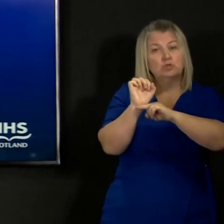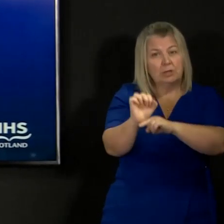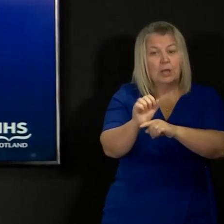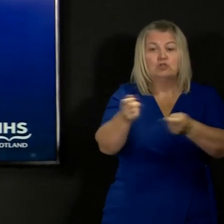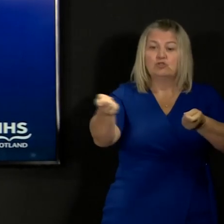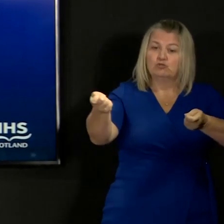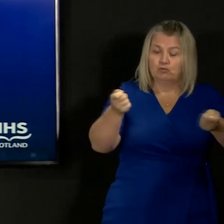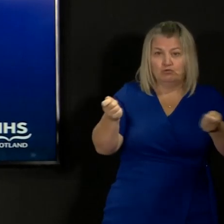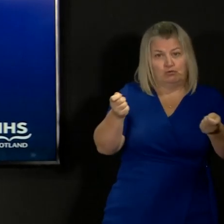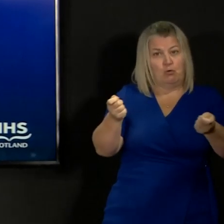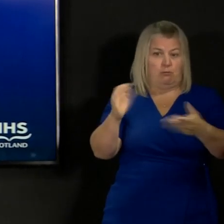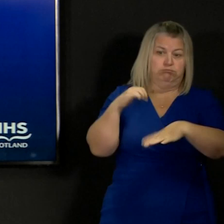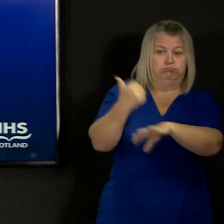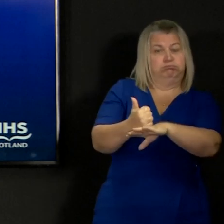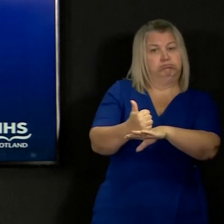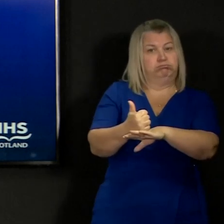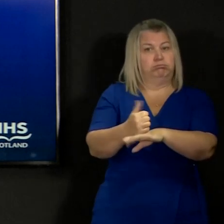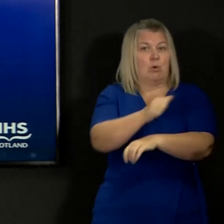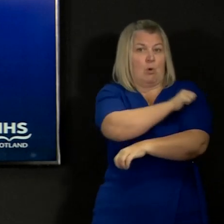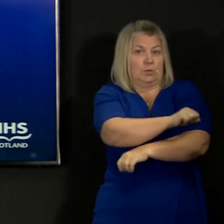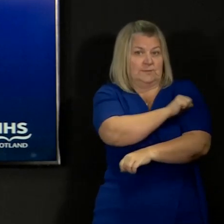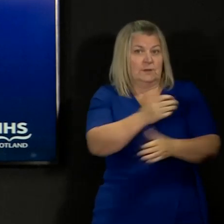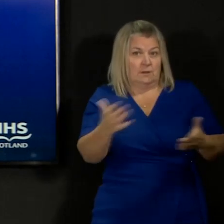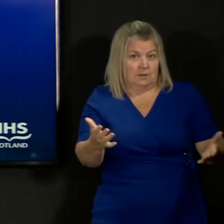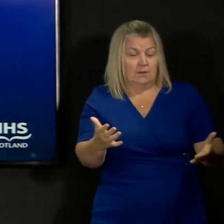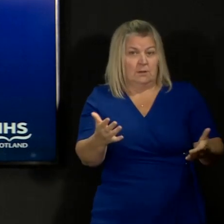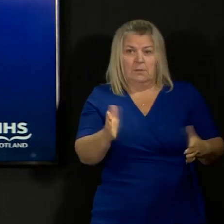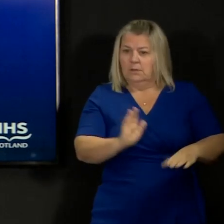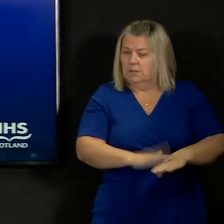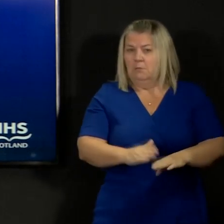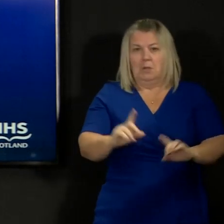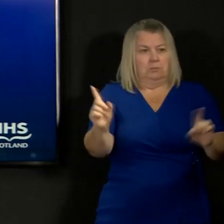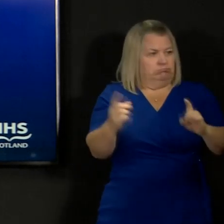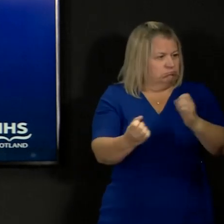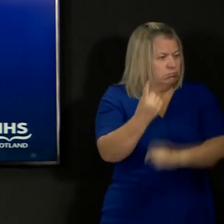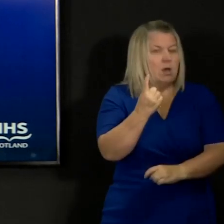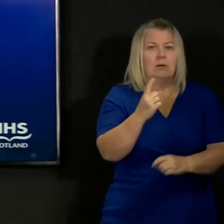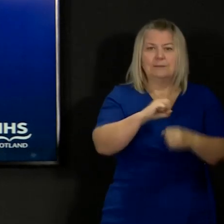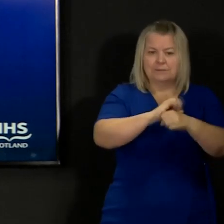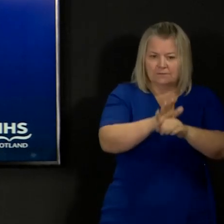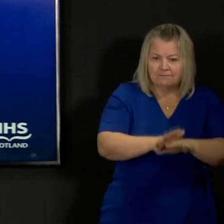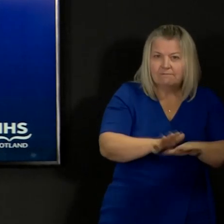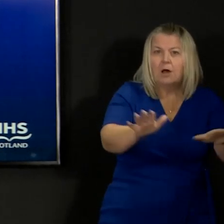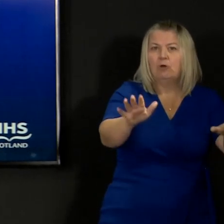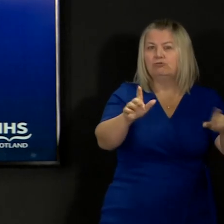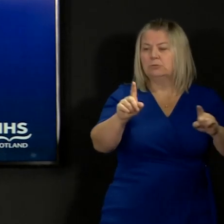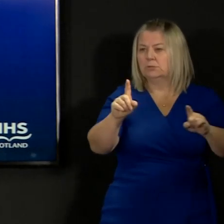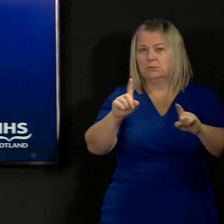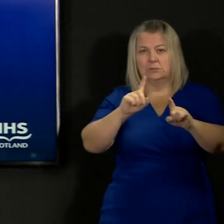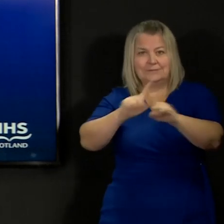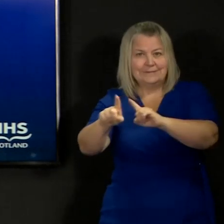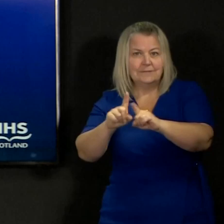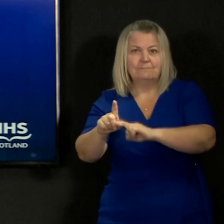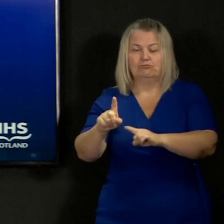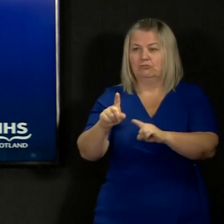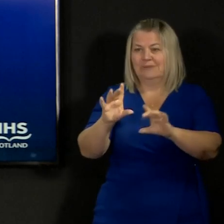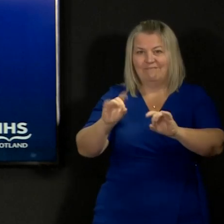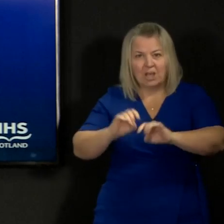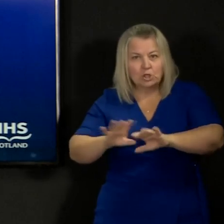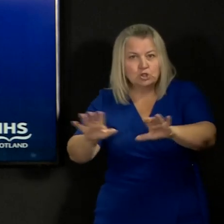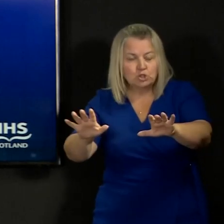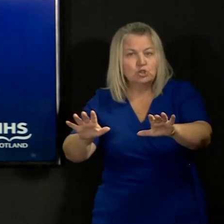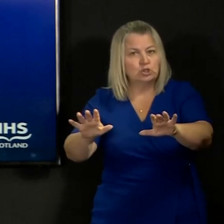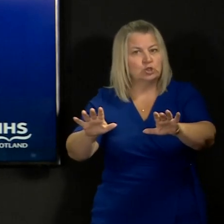regardless of whether or not there is a pandemic particularly therefore in the case where there is a pandemic and our hospital